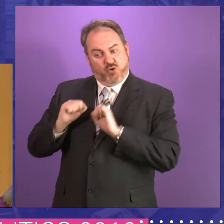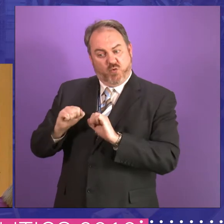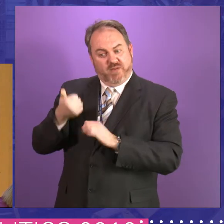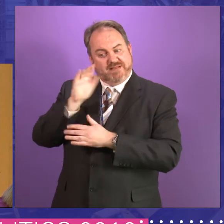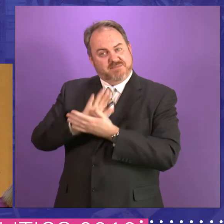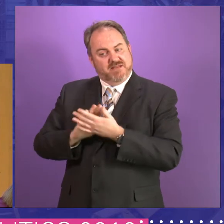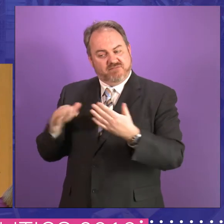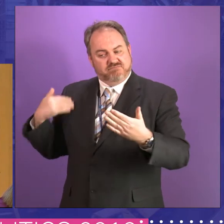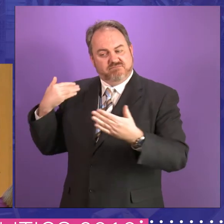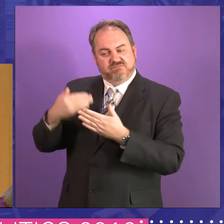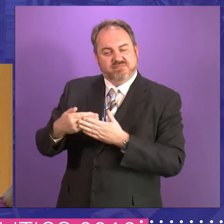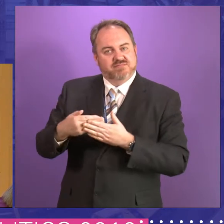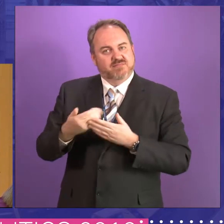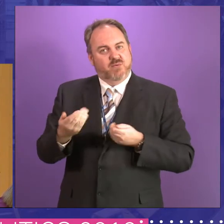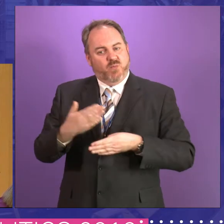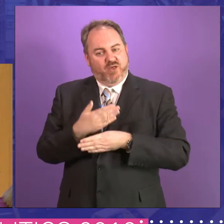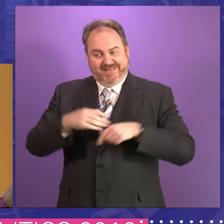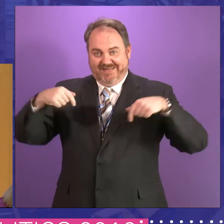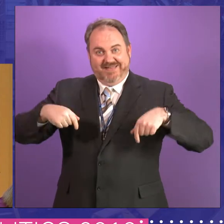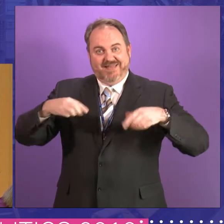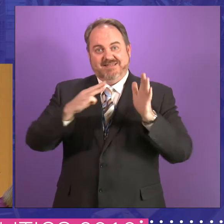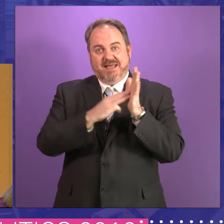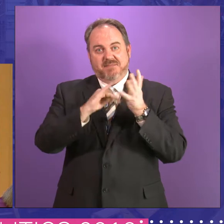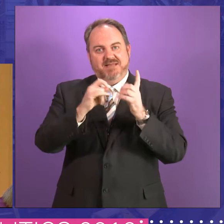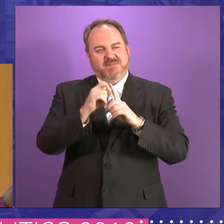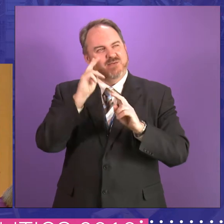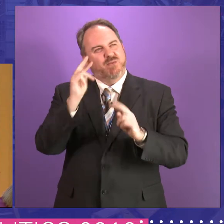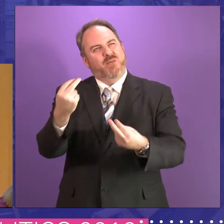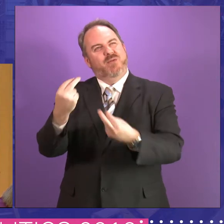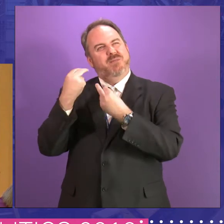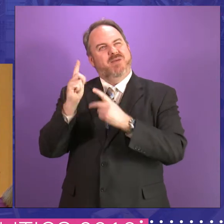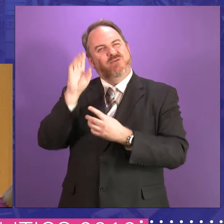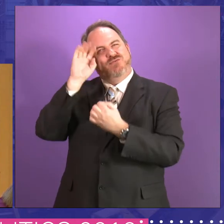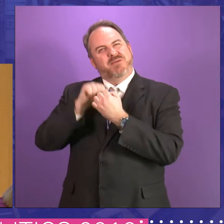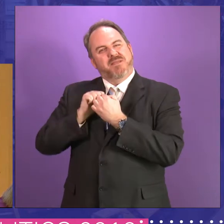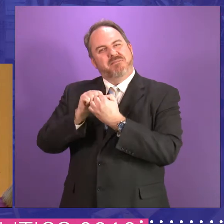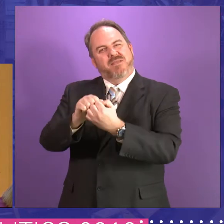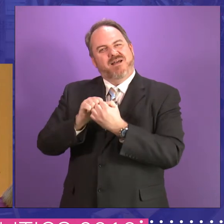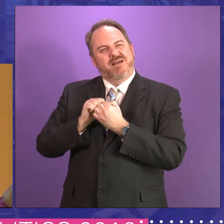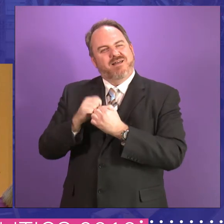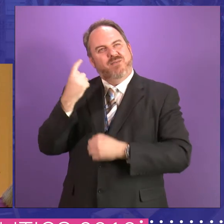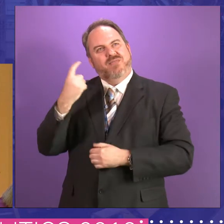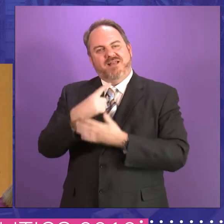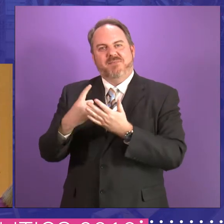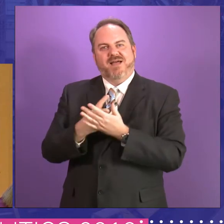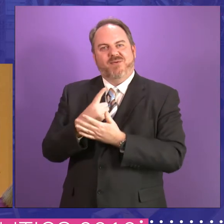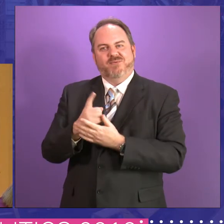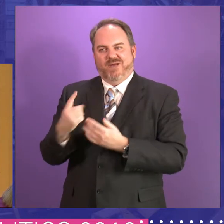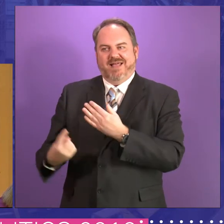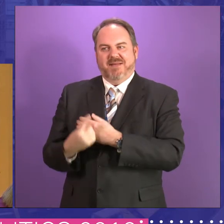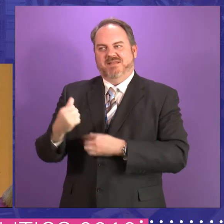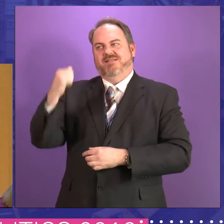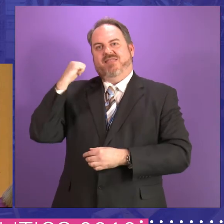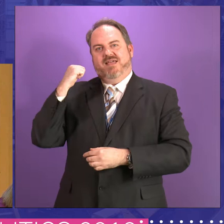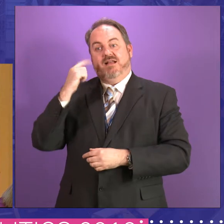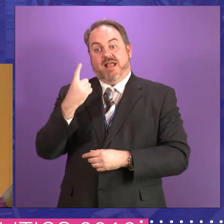as MSPs, and perhaps either looking back on the reflections on their time here in the Scottish Parliament, or perhaps even looking forward at